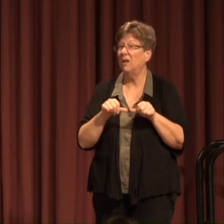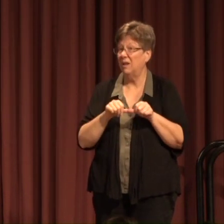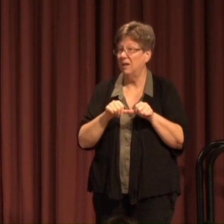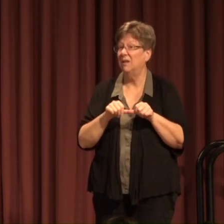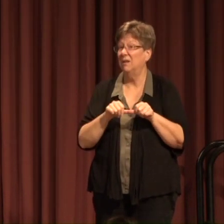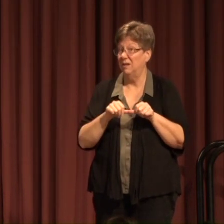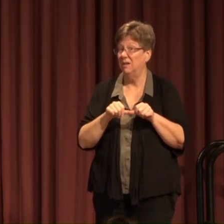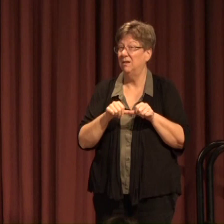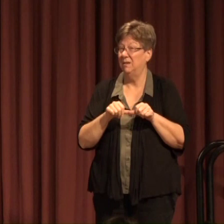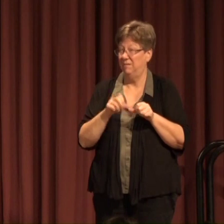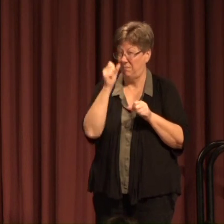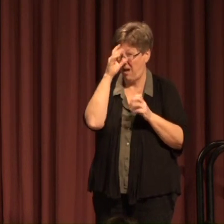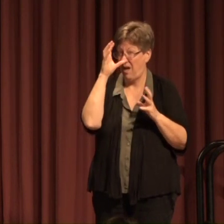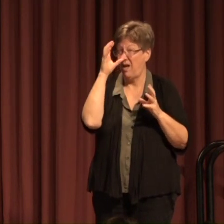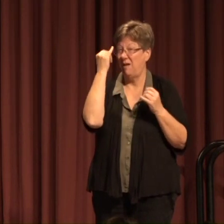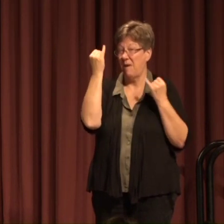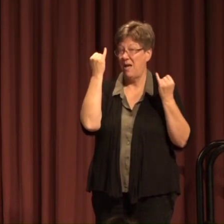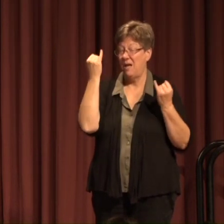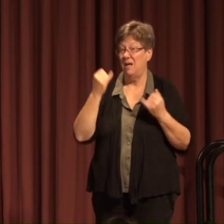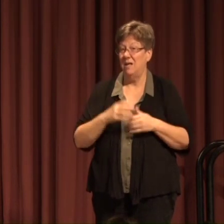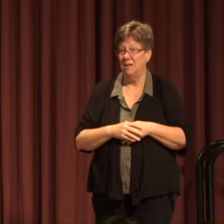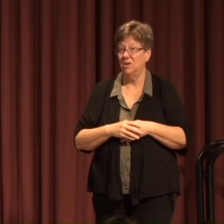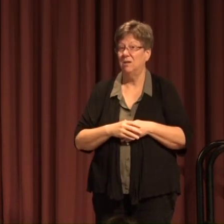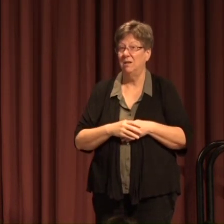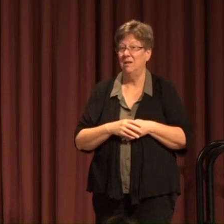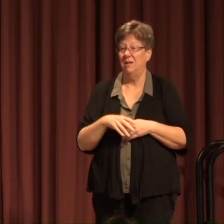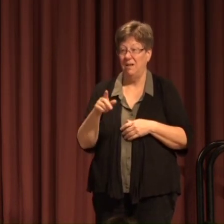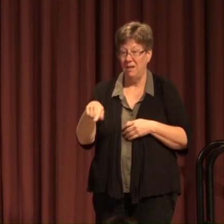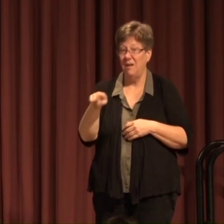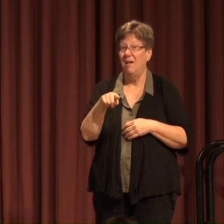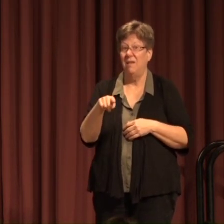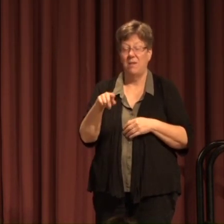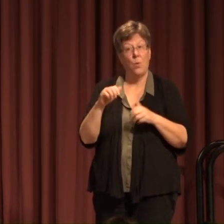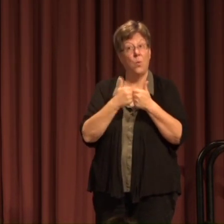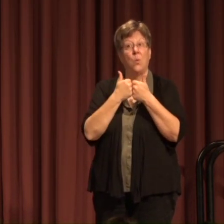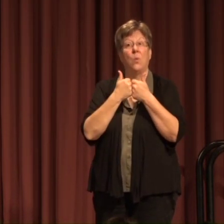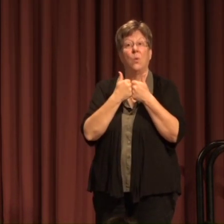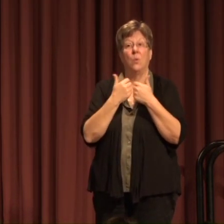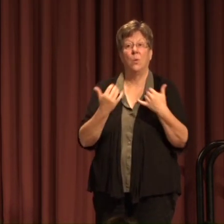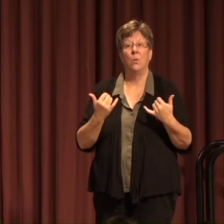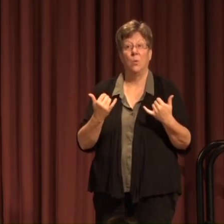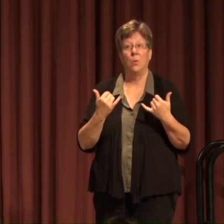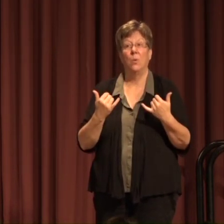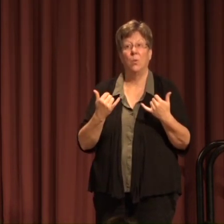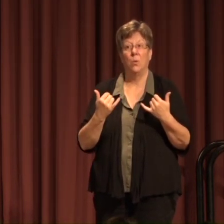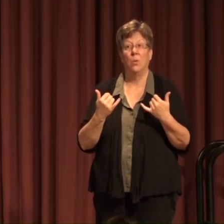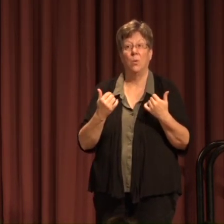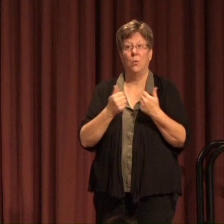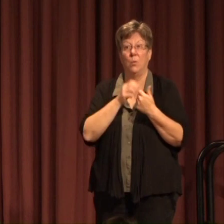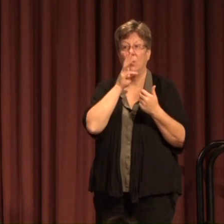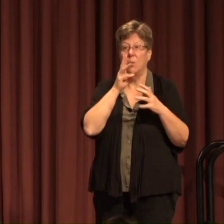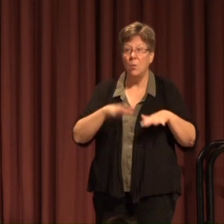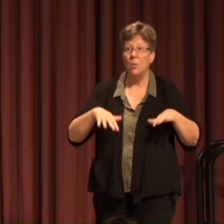Think of that They are Challenged They